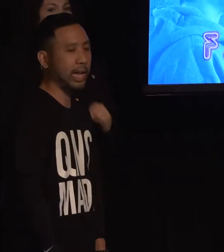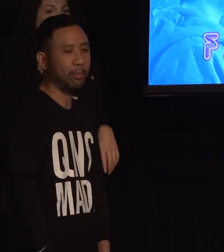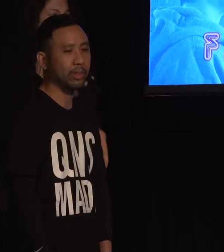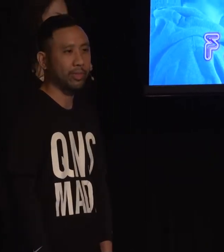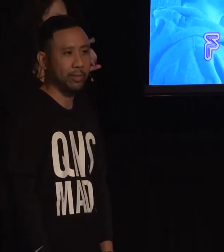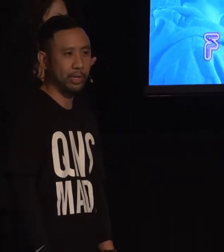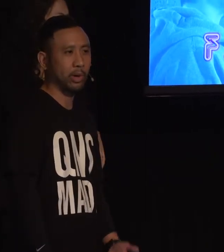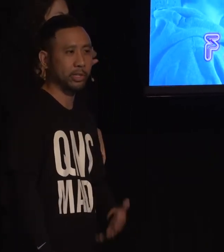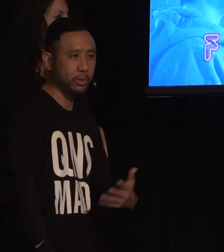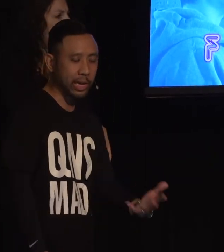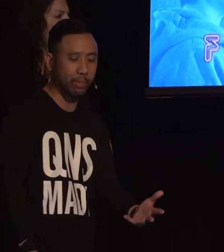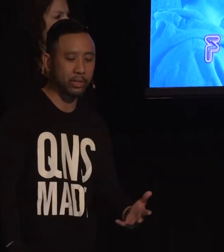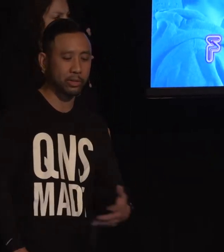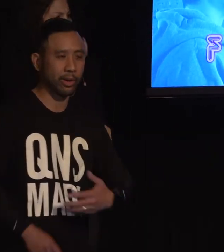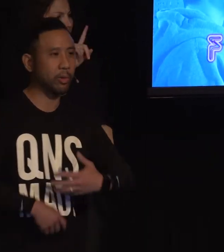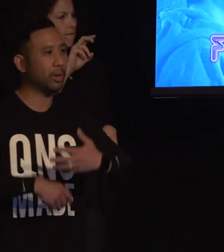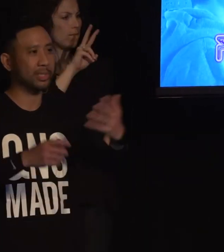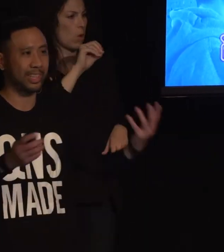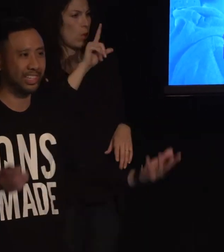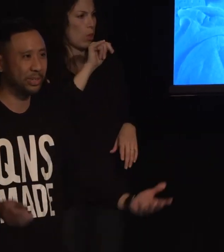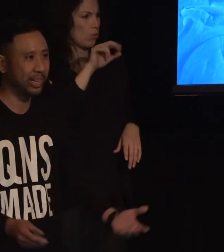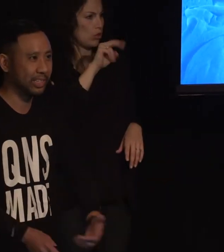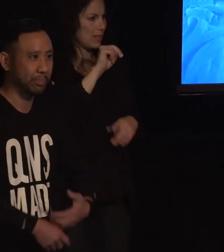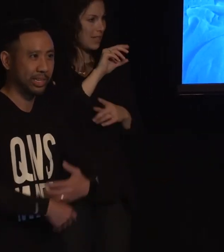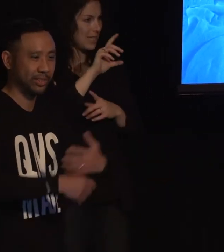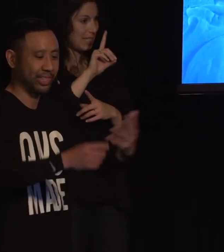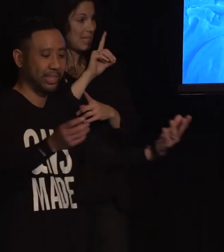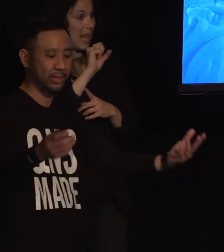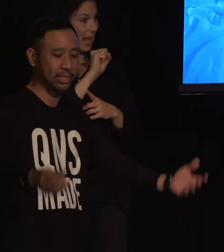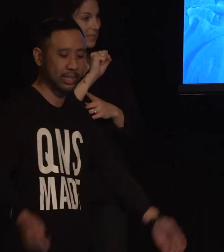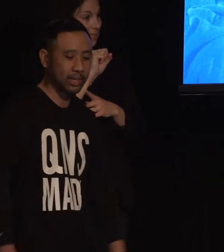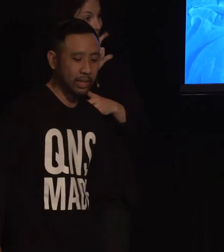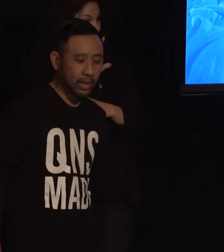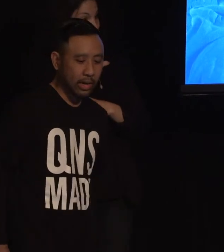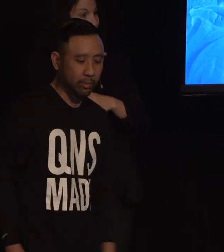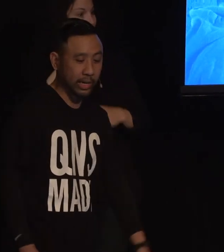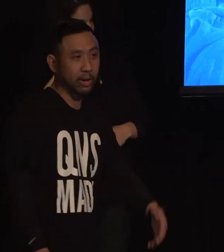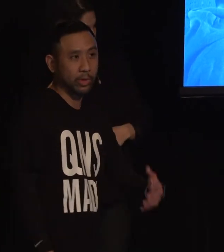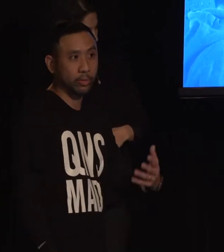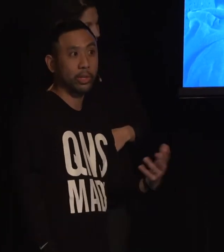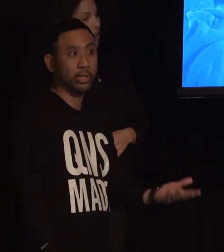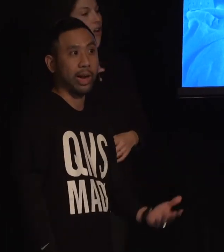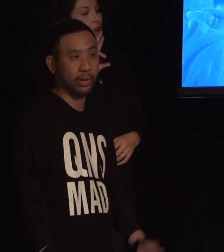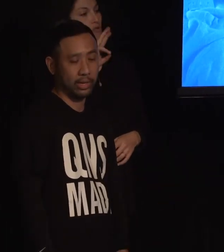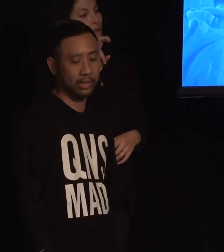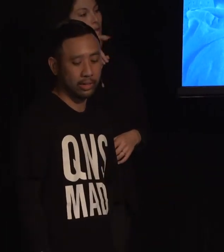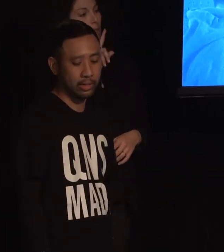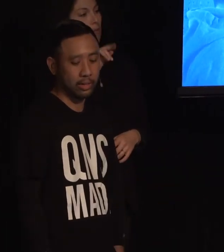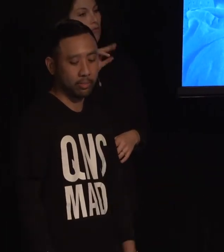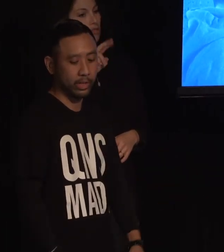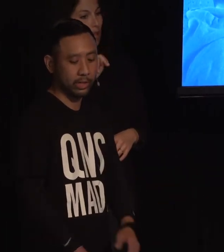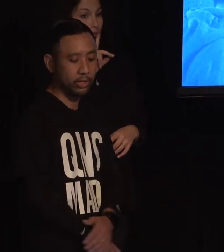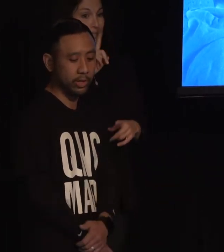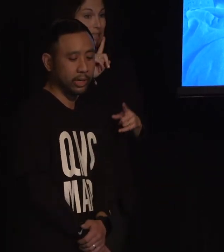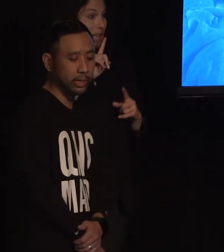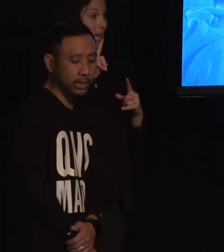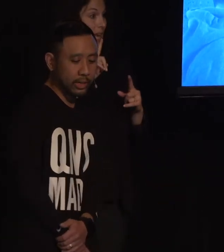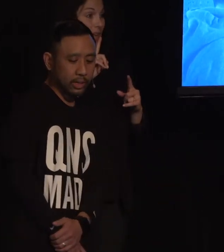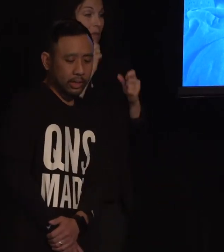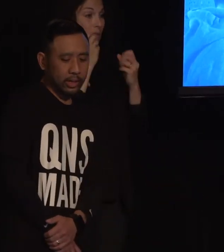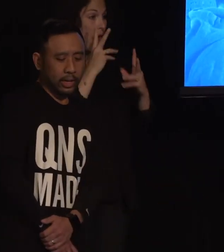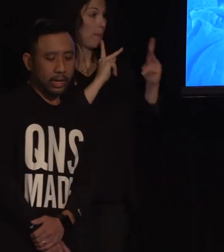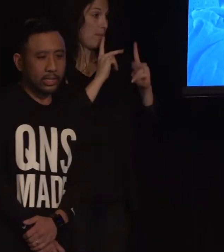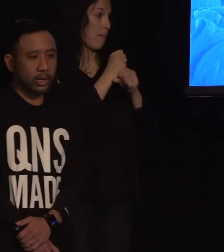revolution happened. The 5D Mark II came out so everyone was like shooting these amazing videos. And it got really crowded the industry.